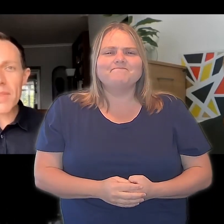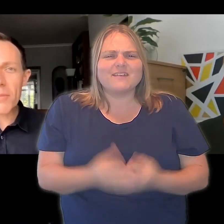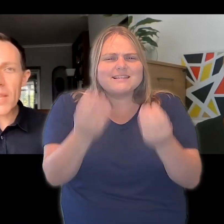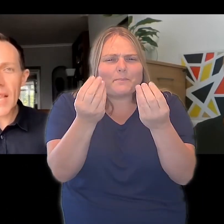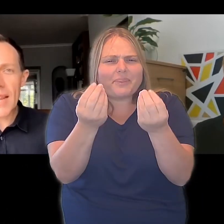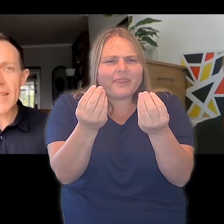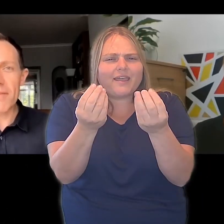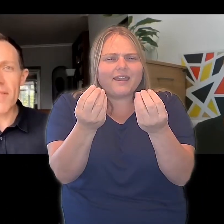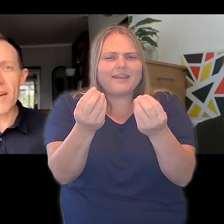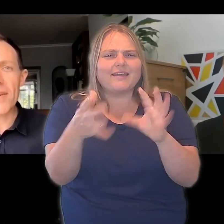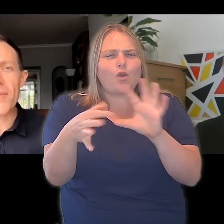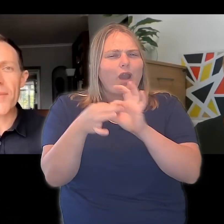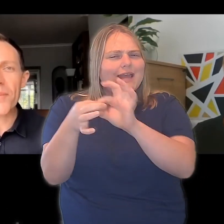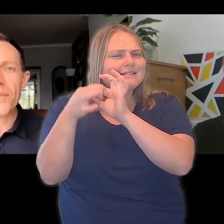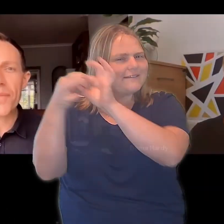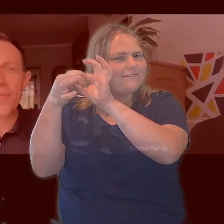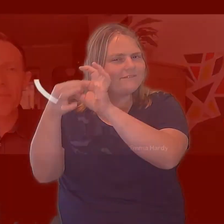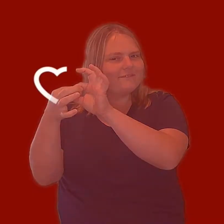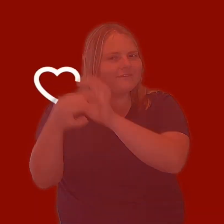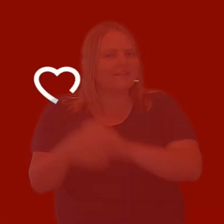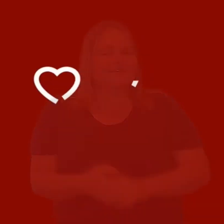something really connective there.